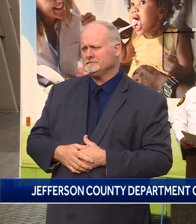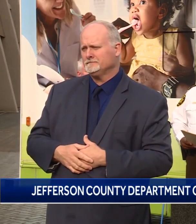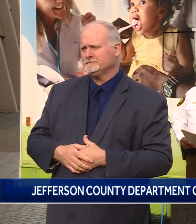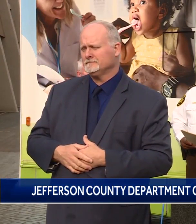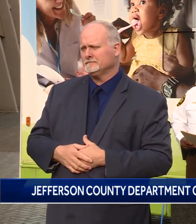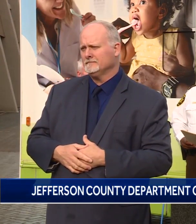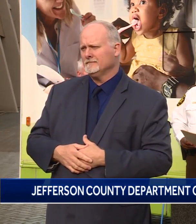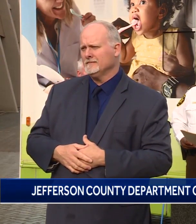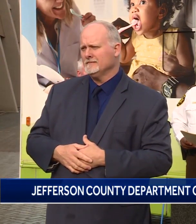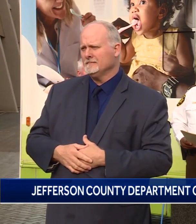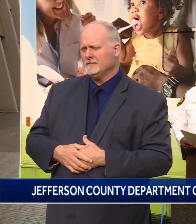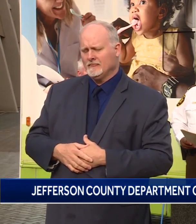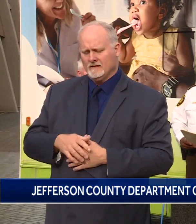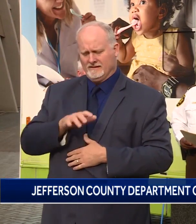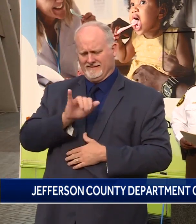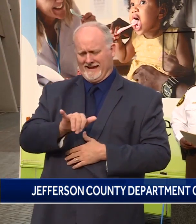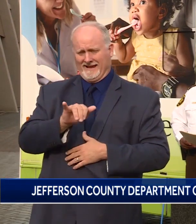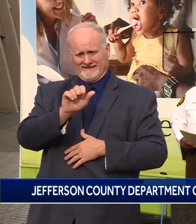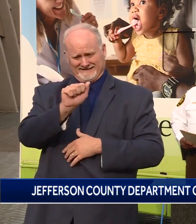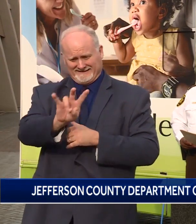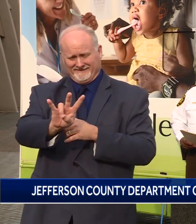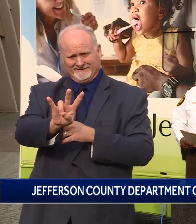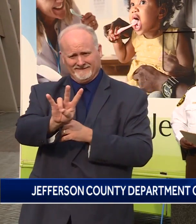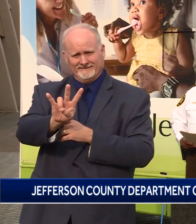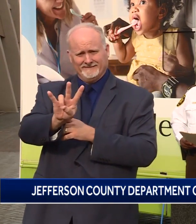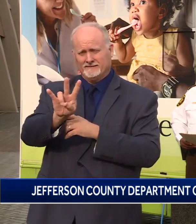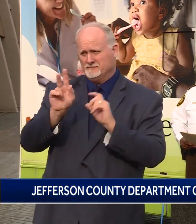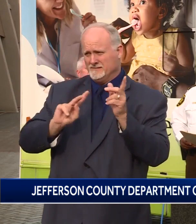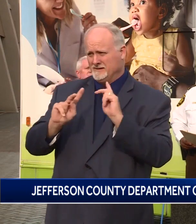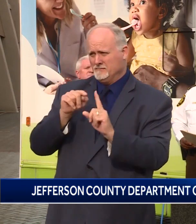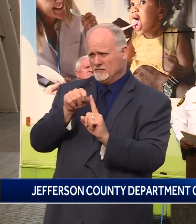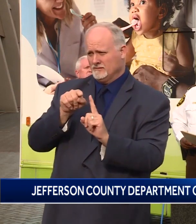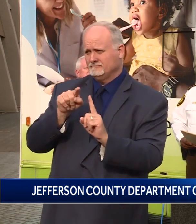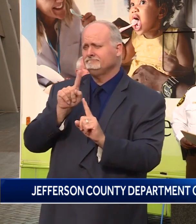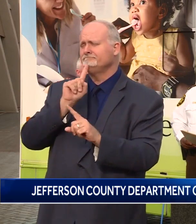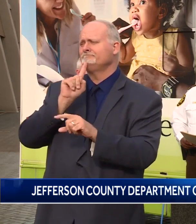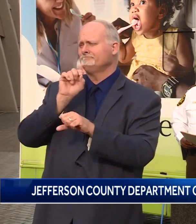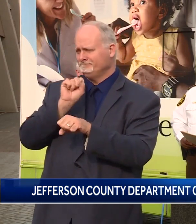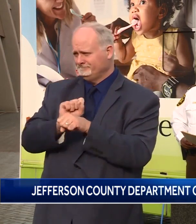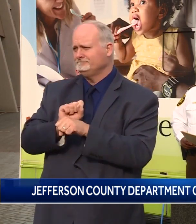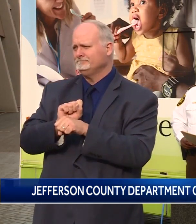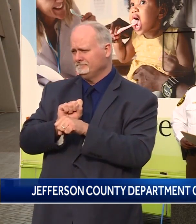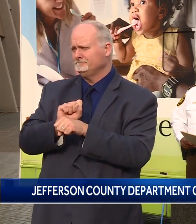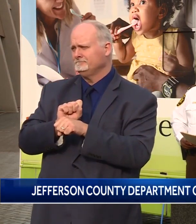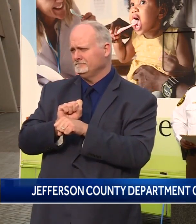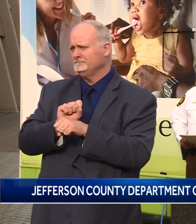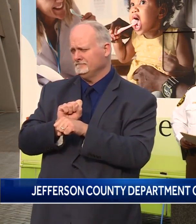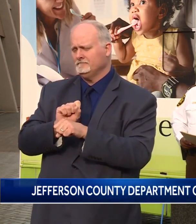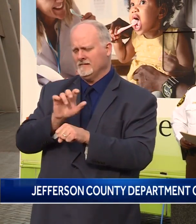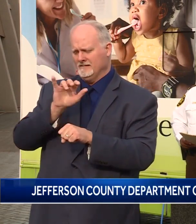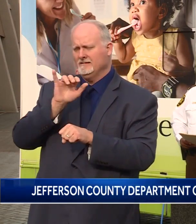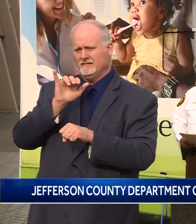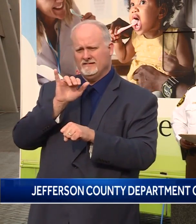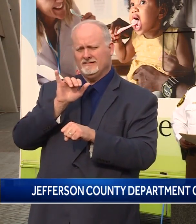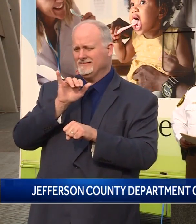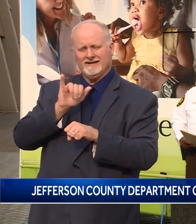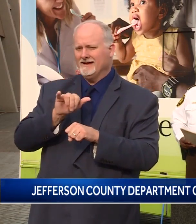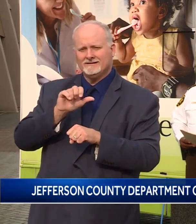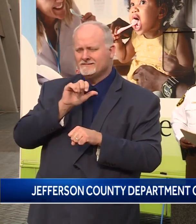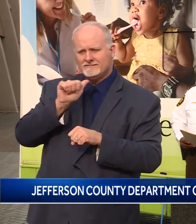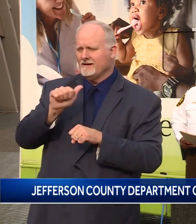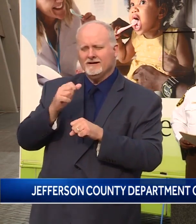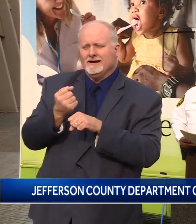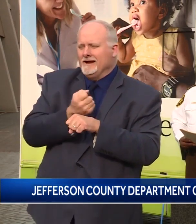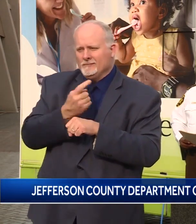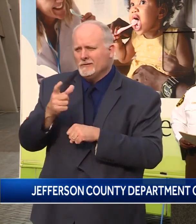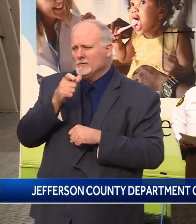This number 17, we are certain that it is a major underrepresentation of